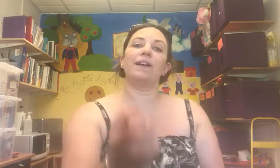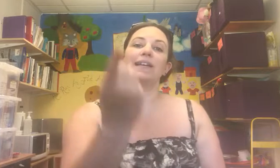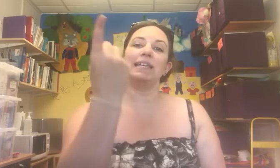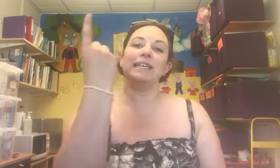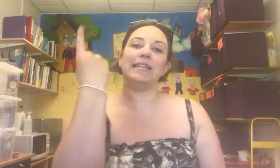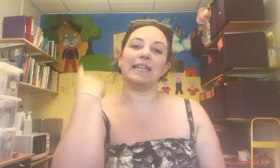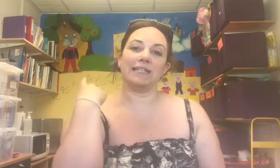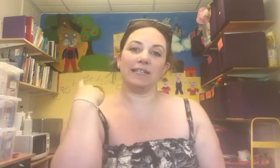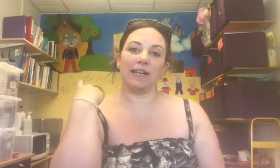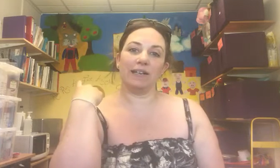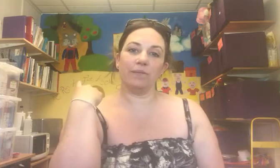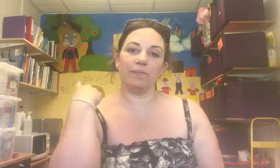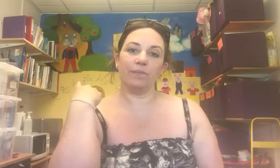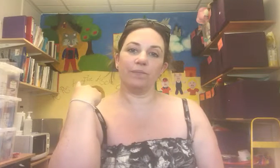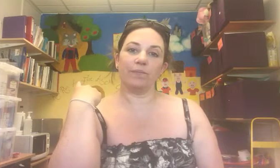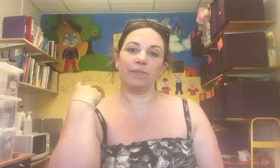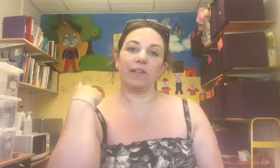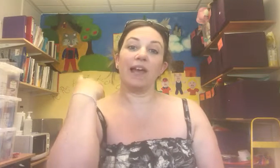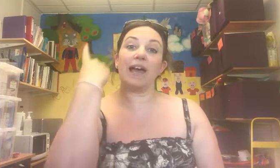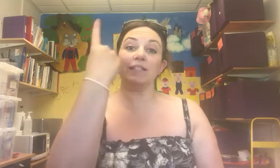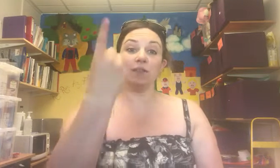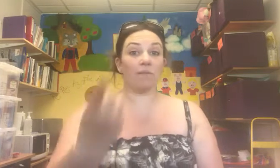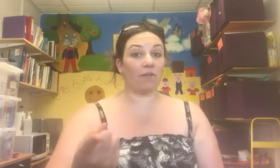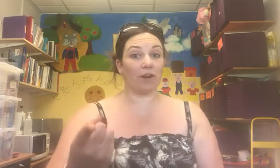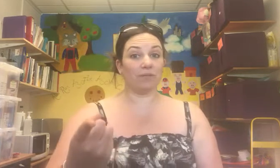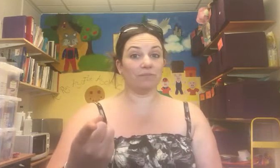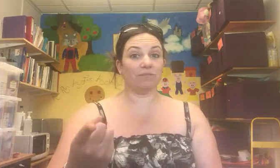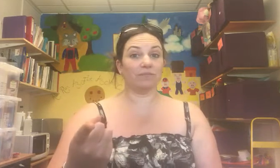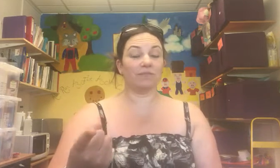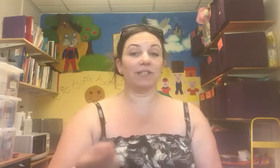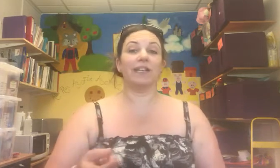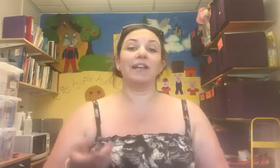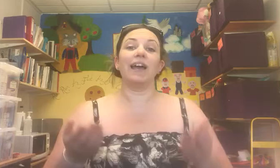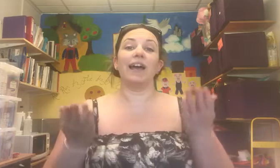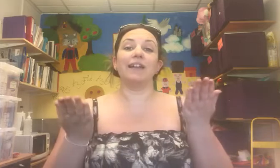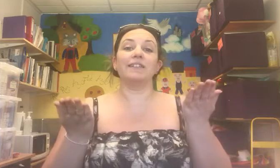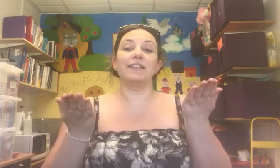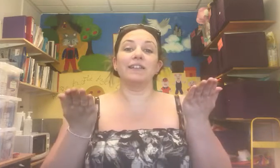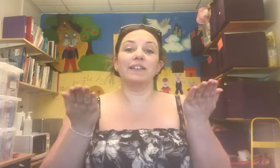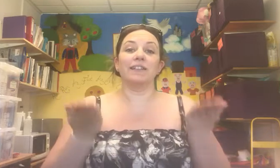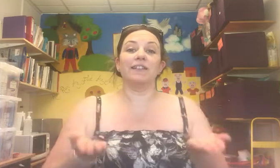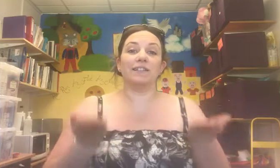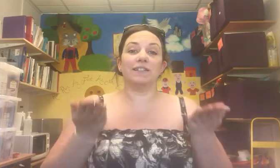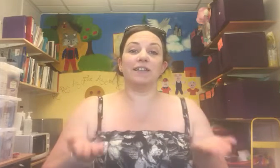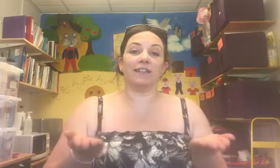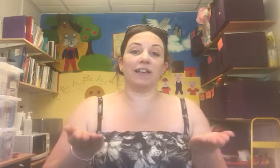yesterday. And tomorrow. And today.